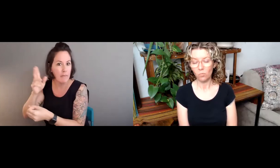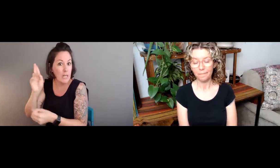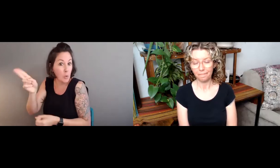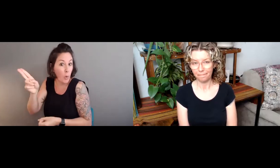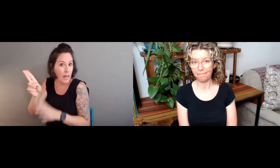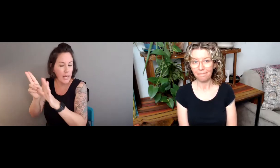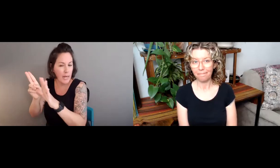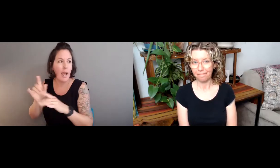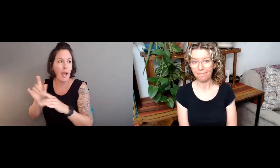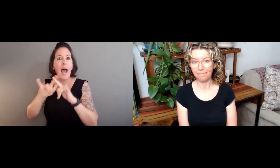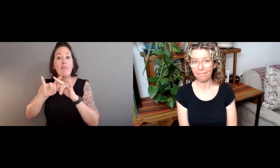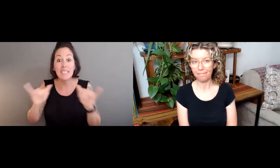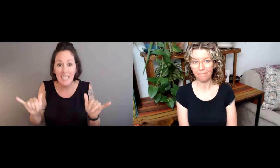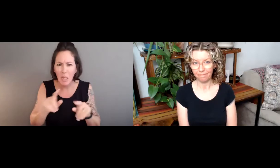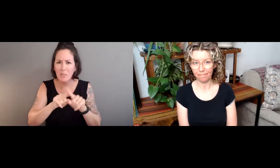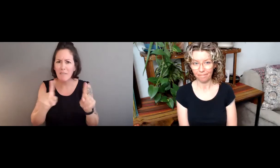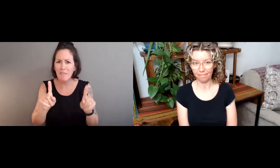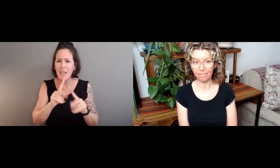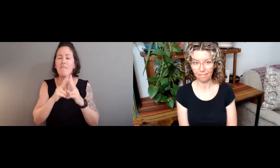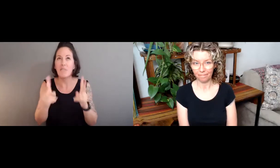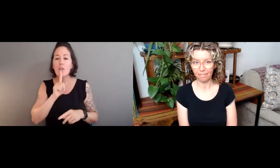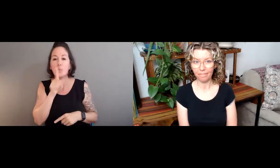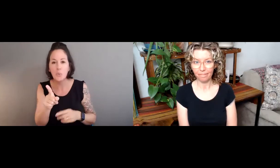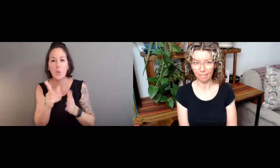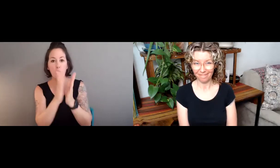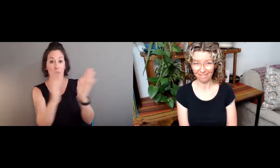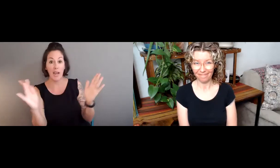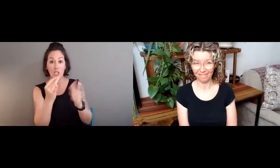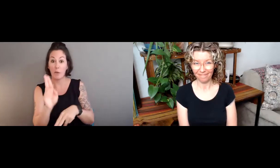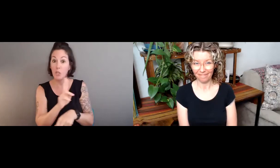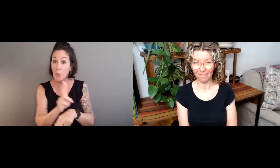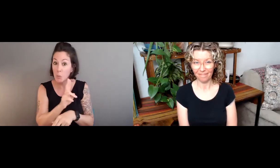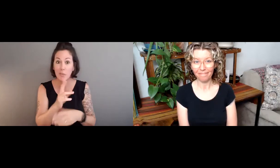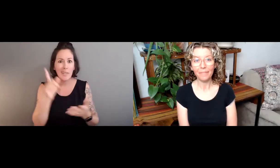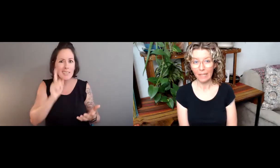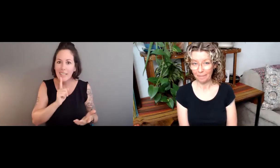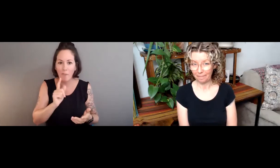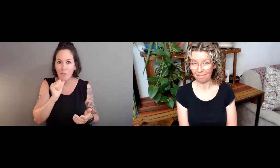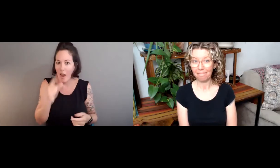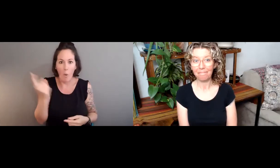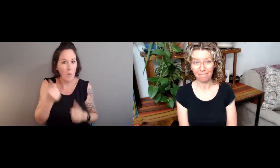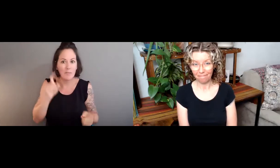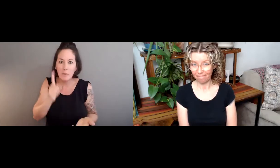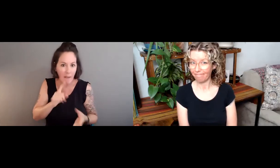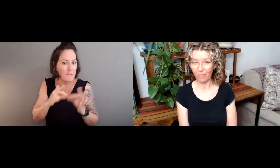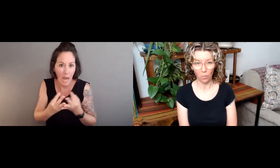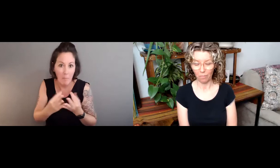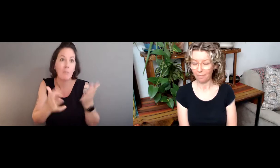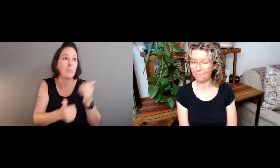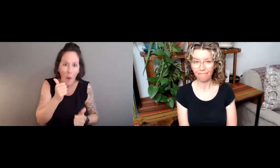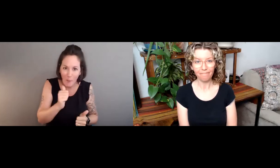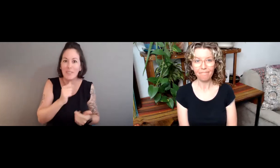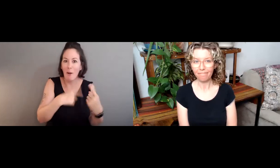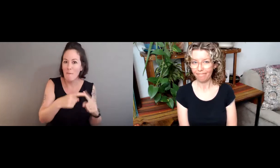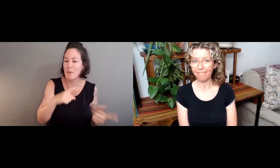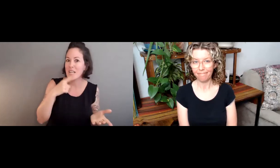deaf families. And I understand that that information has not been used and has actually been oppressed historically. But there's a variety of other